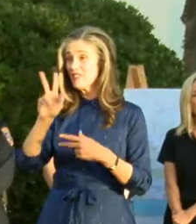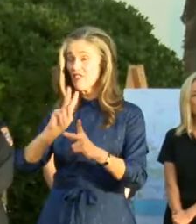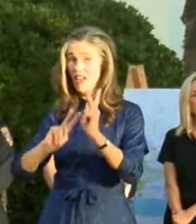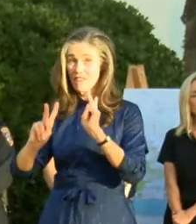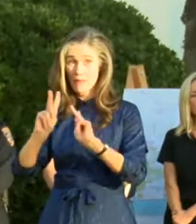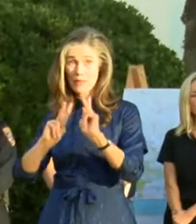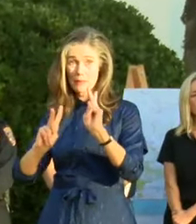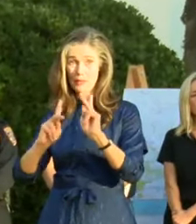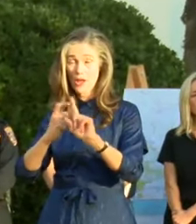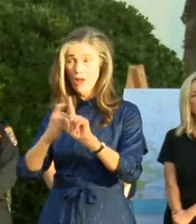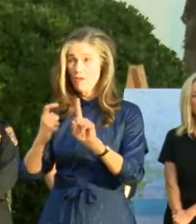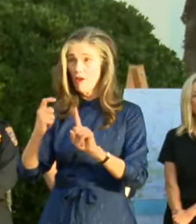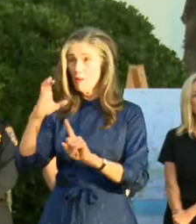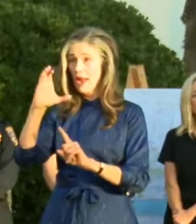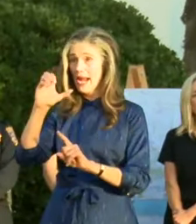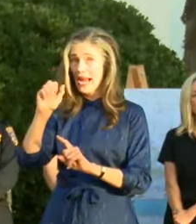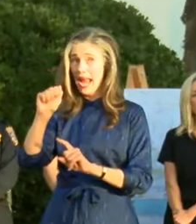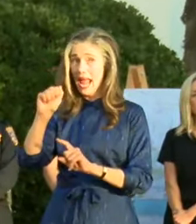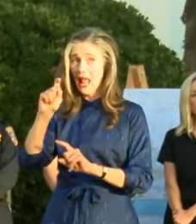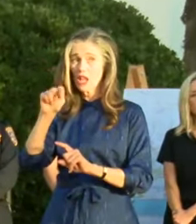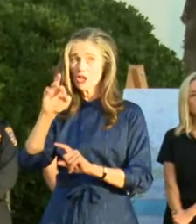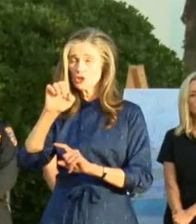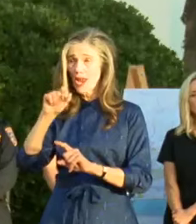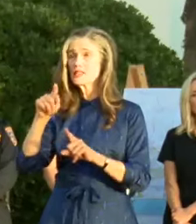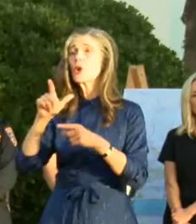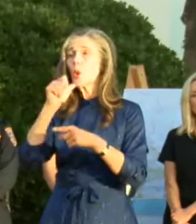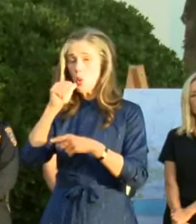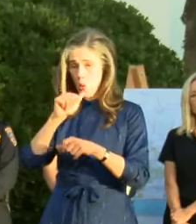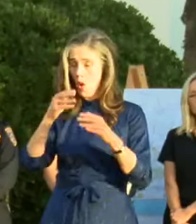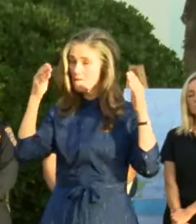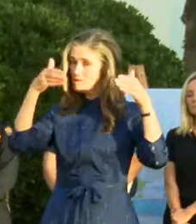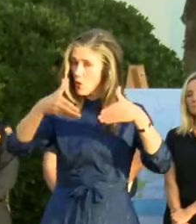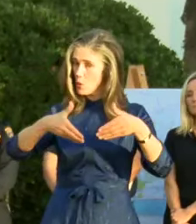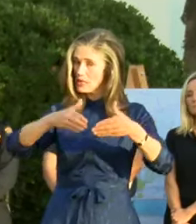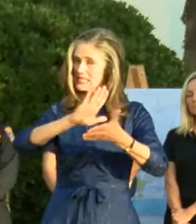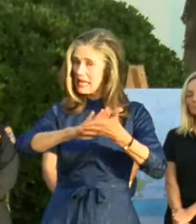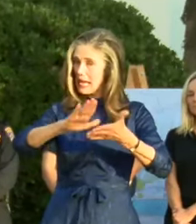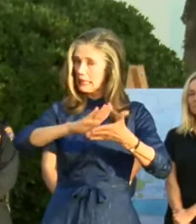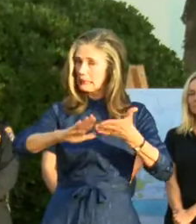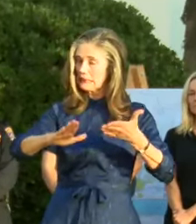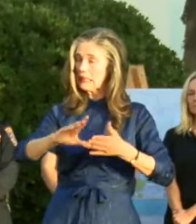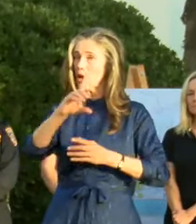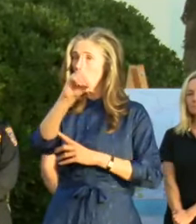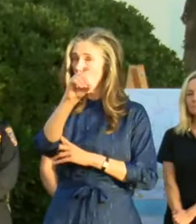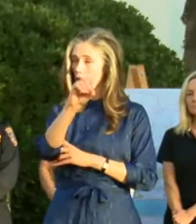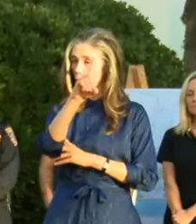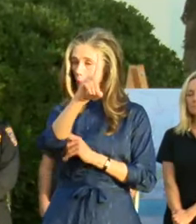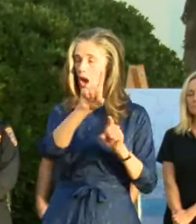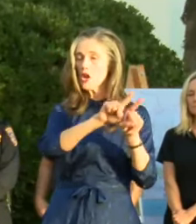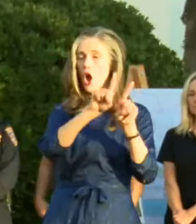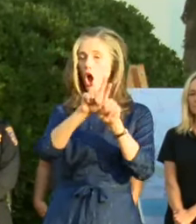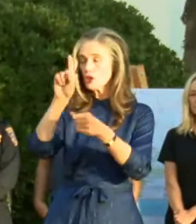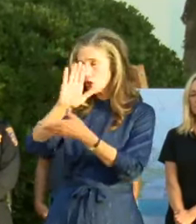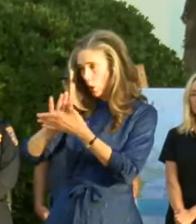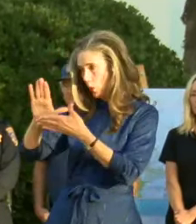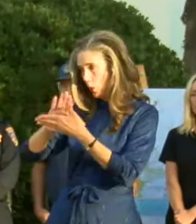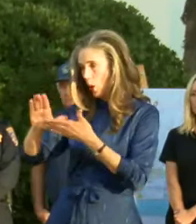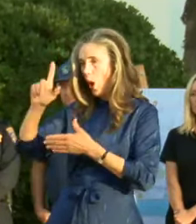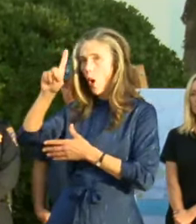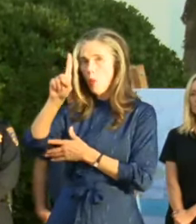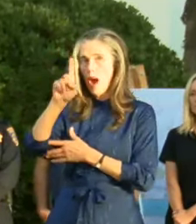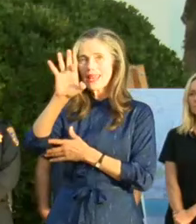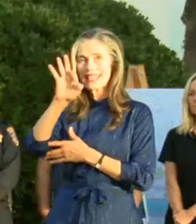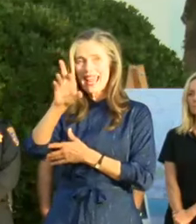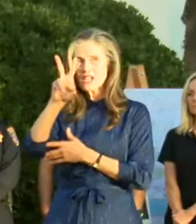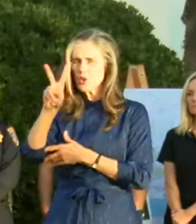on U.S. 101 and State Route 192. They are working 12-hour shifts, 24